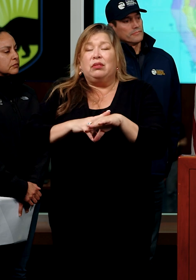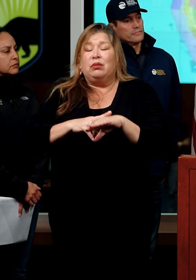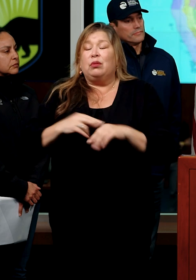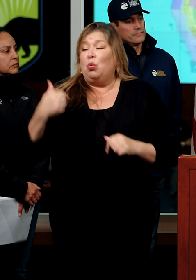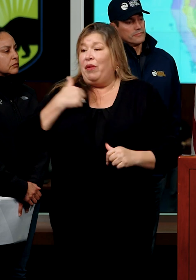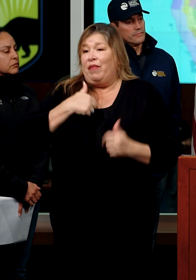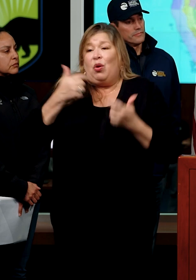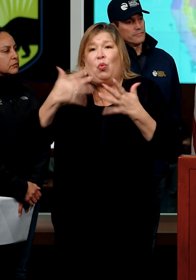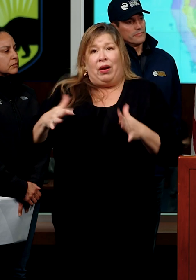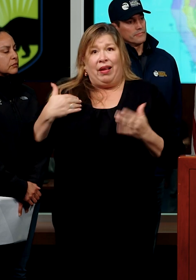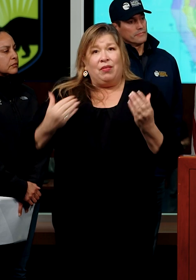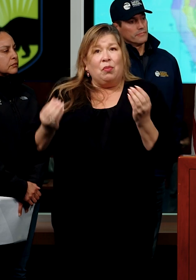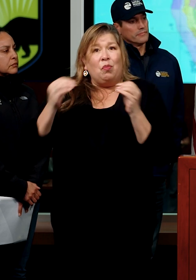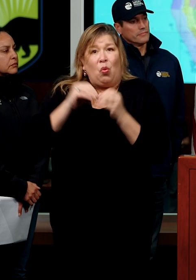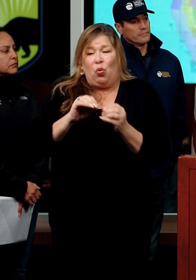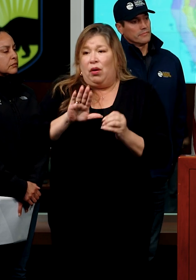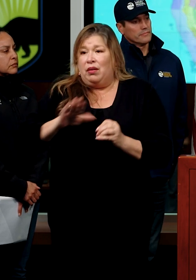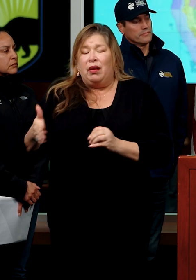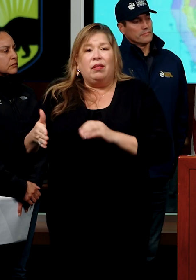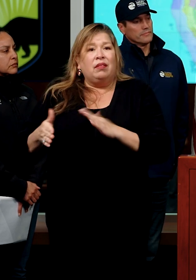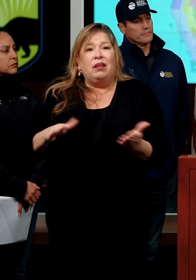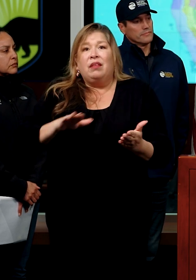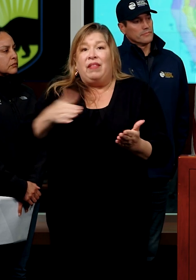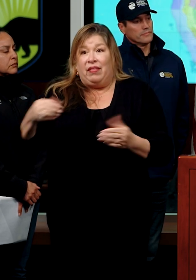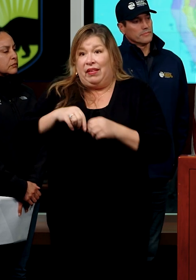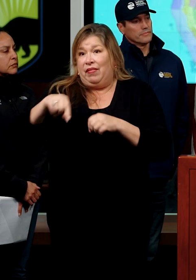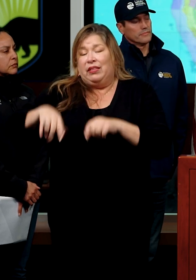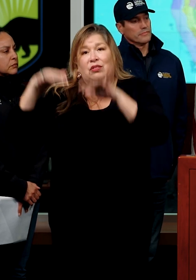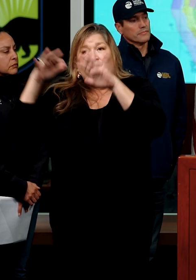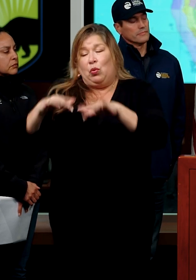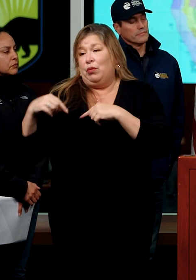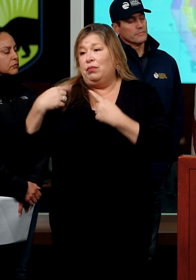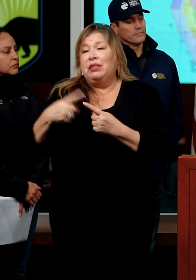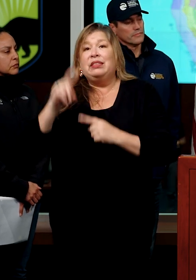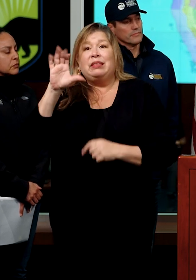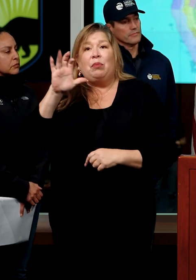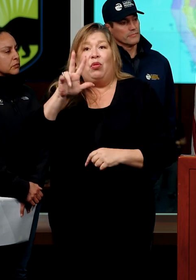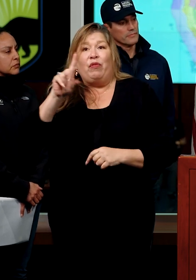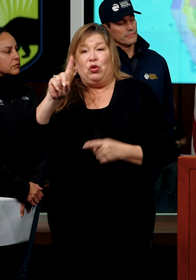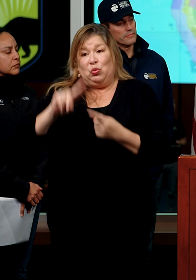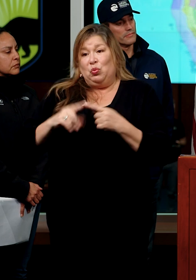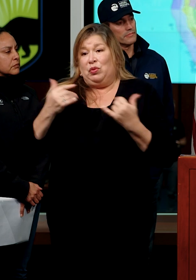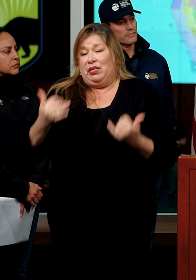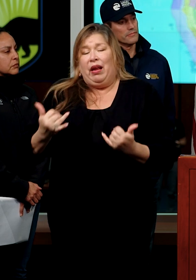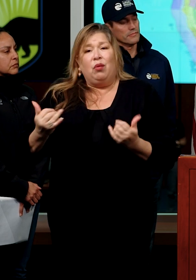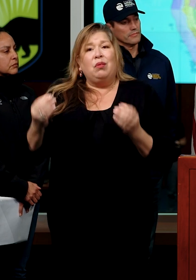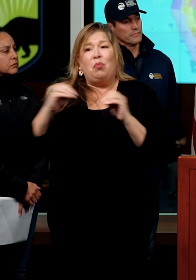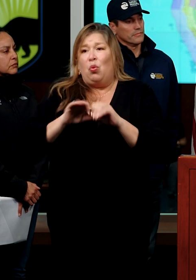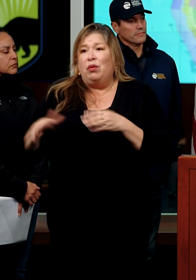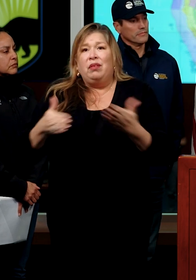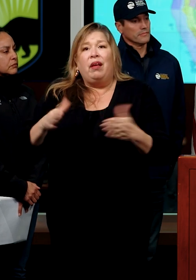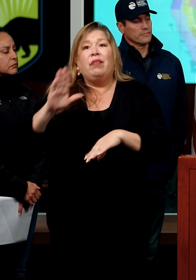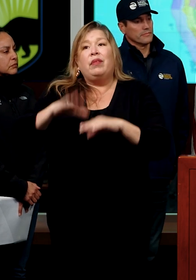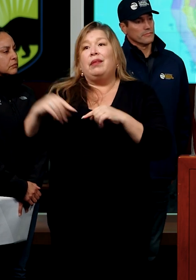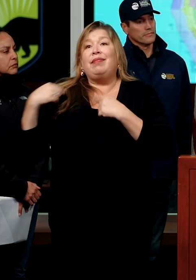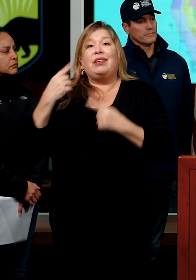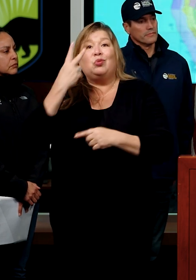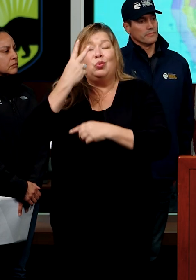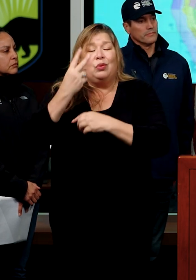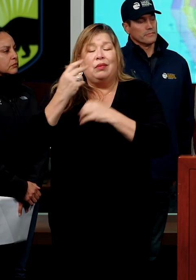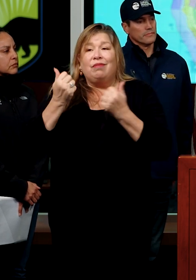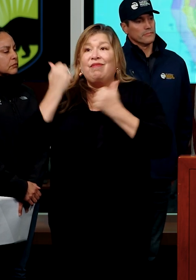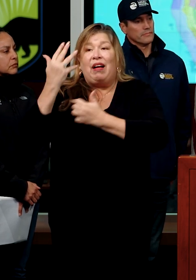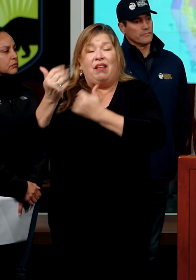more deaths in this flood storm since December 31st than we had in the last two fire seasons